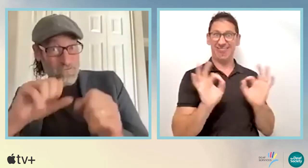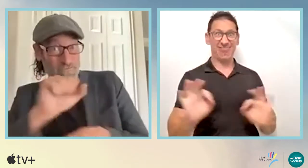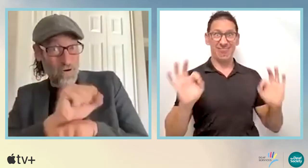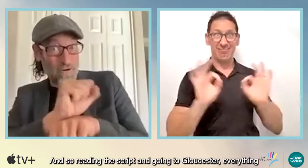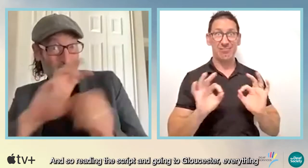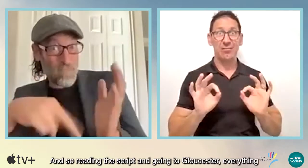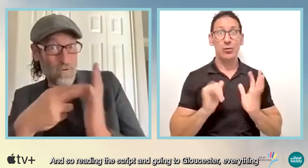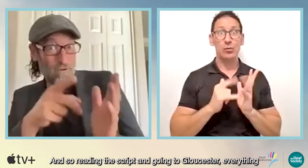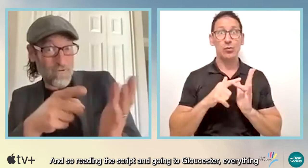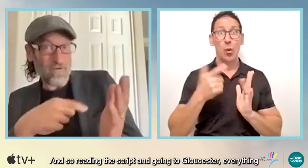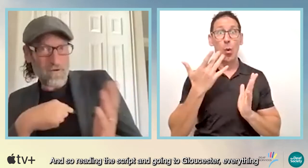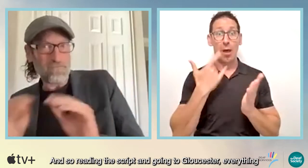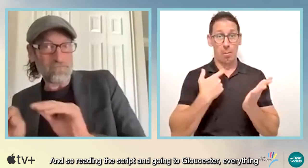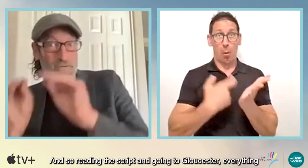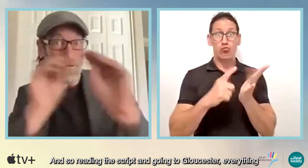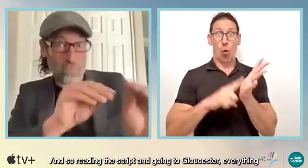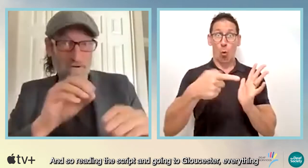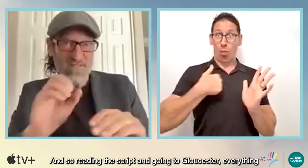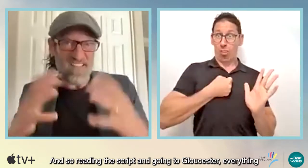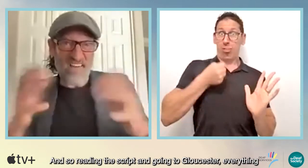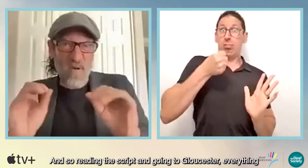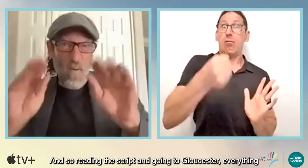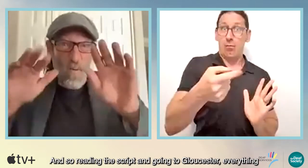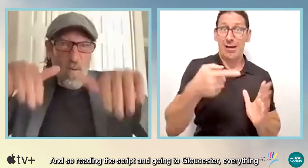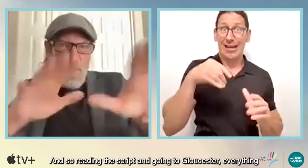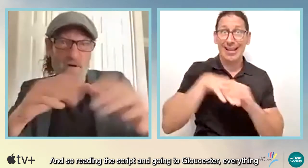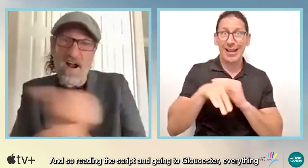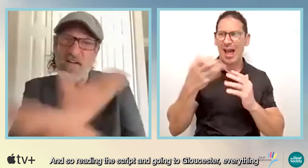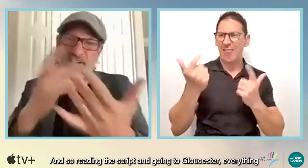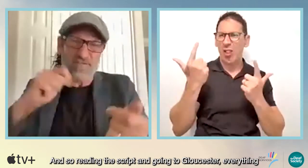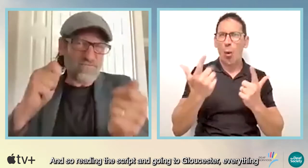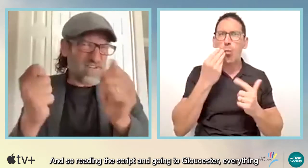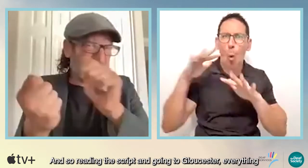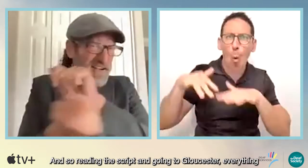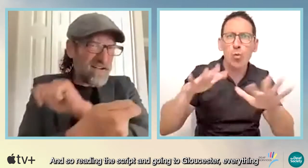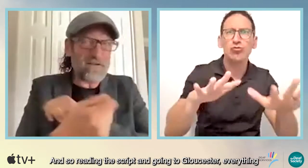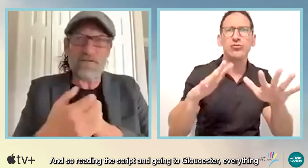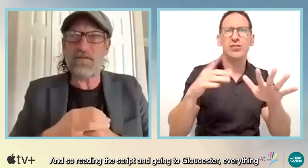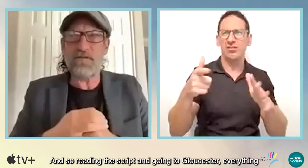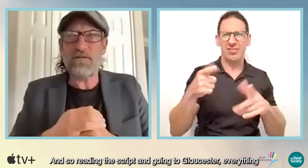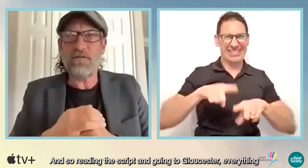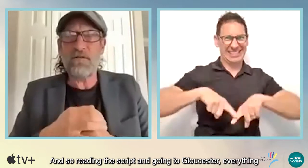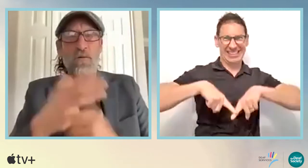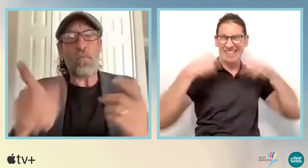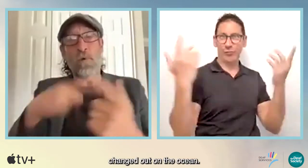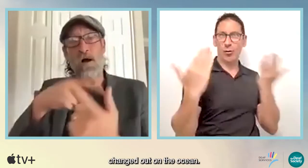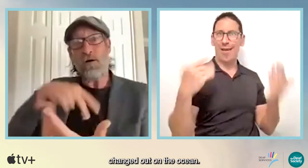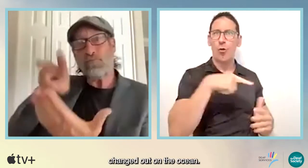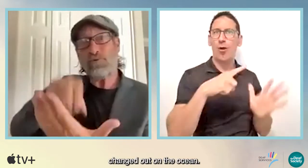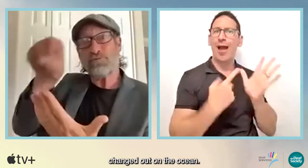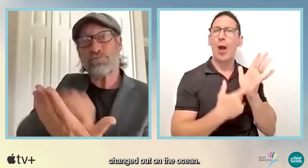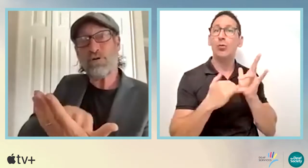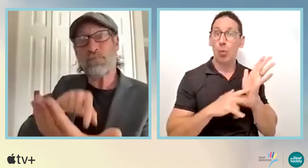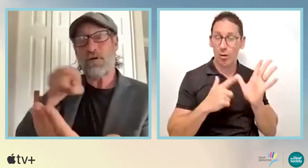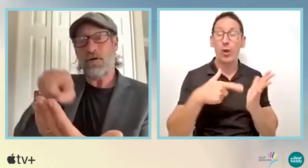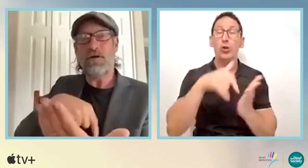And so reading the script and going to Gloucester, everything changed out on the